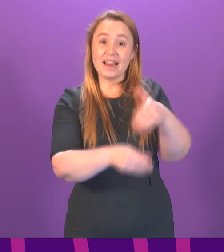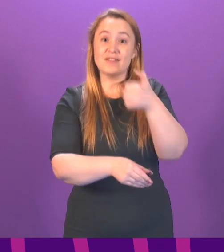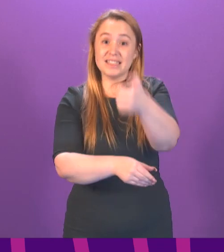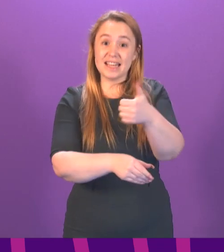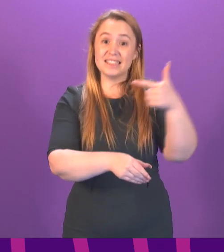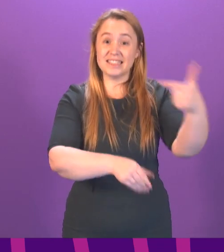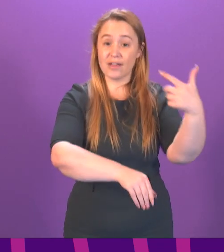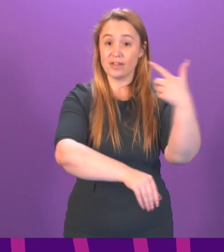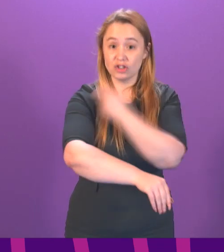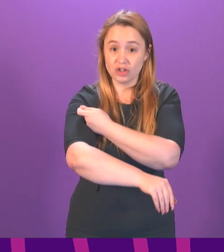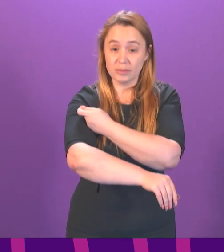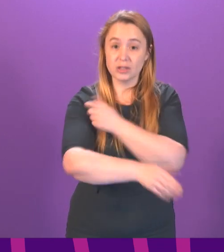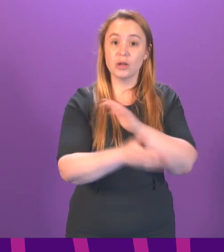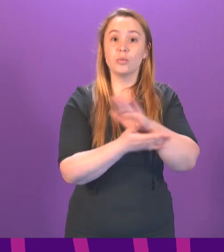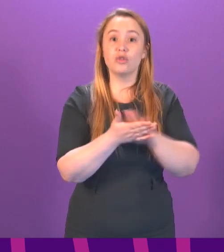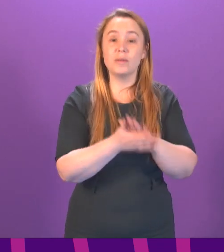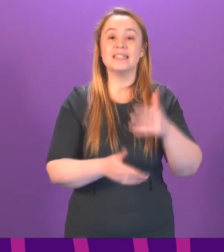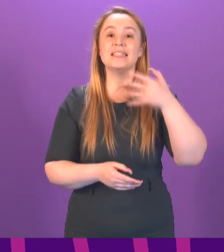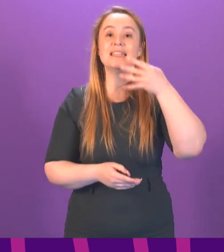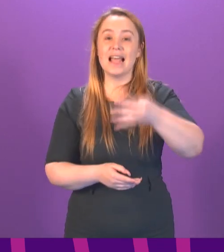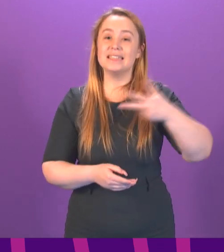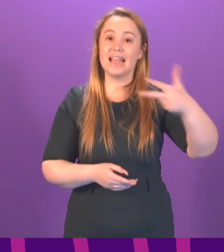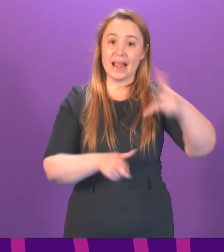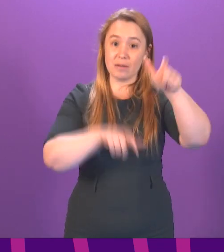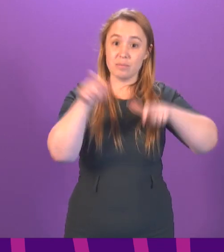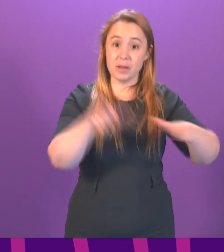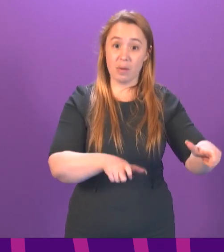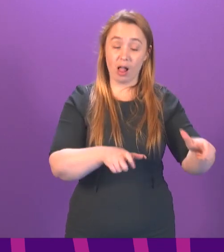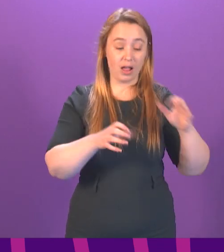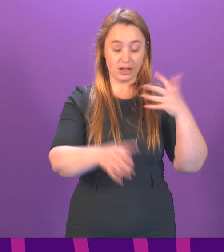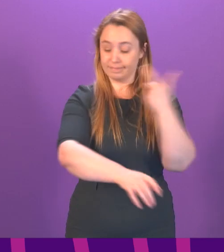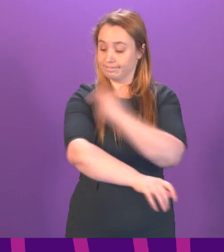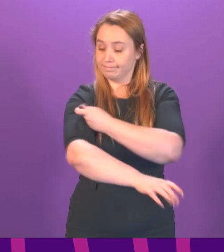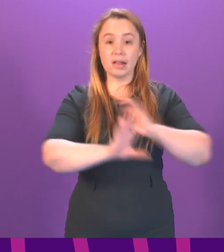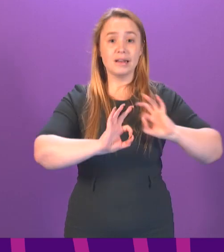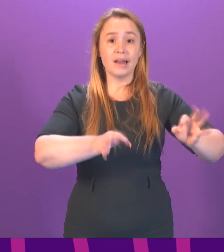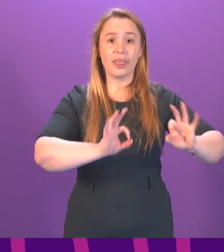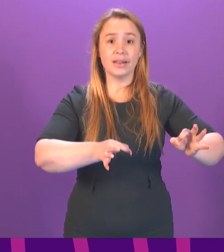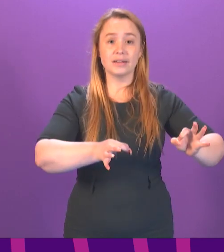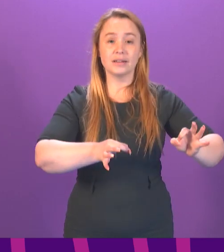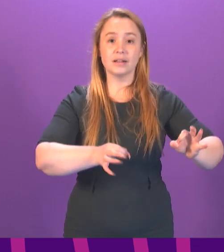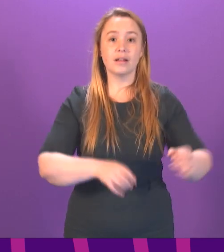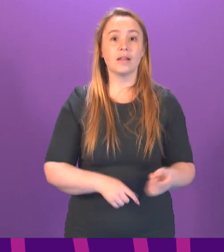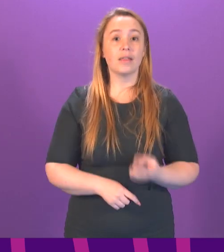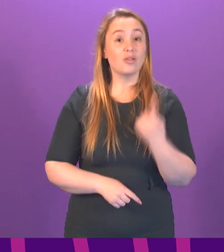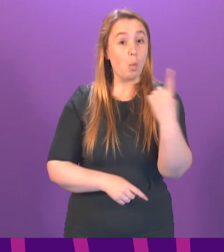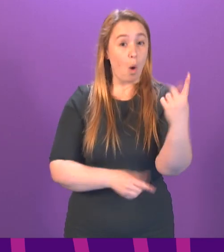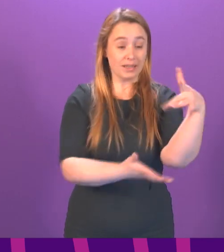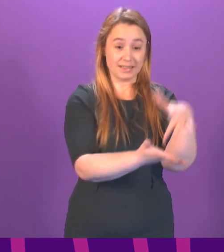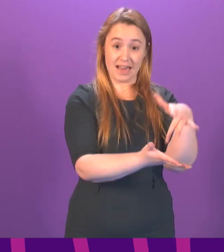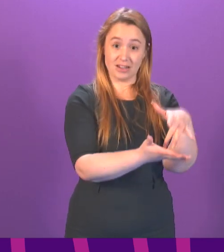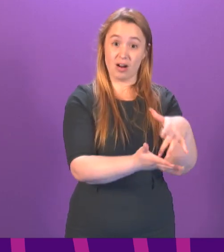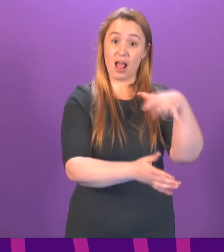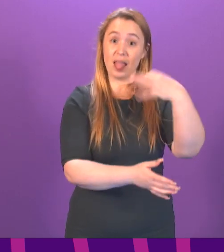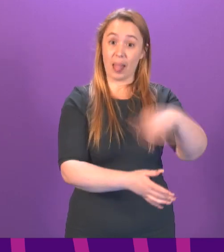84 to 98 people were deprived of this life-saving vaccine. That's just one centre in